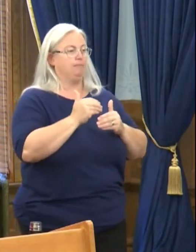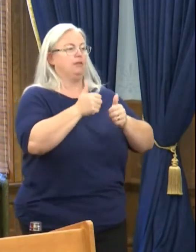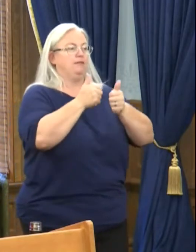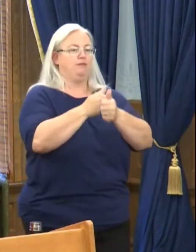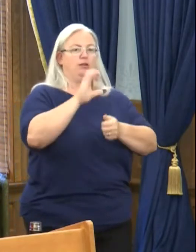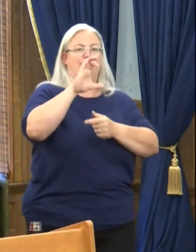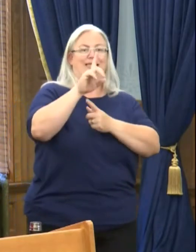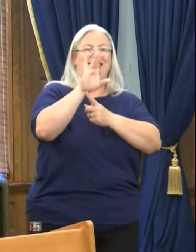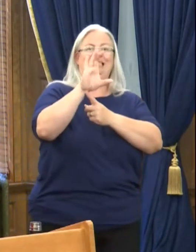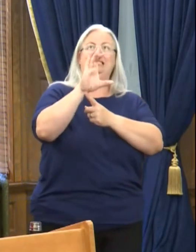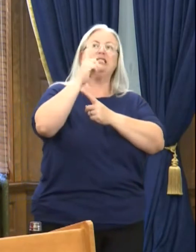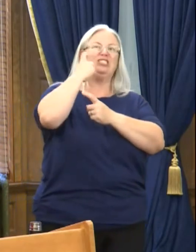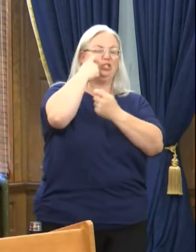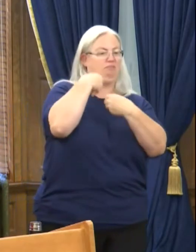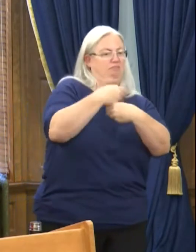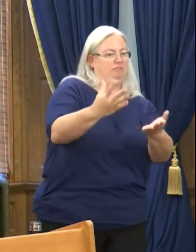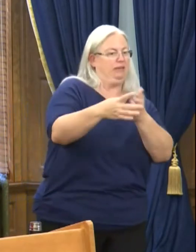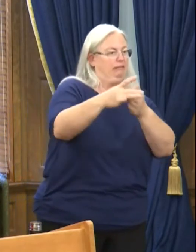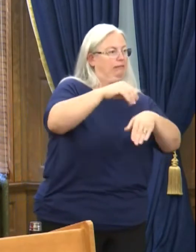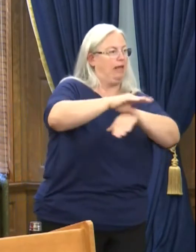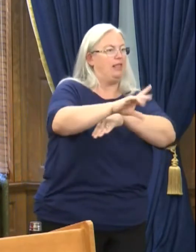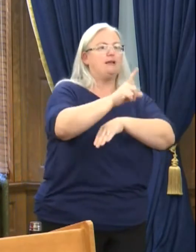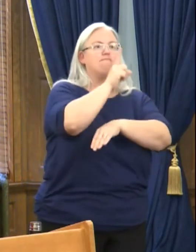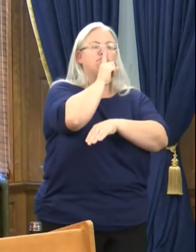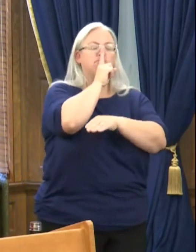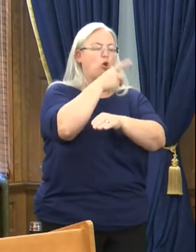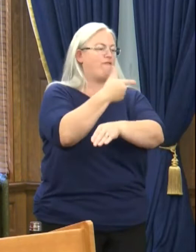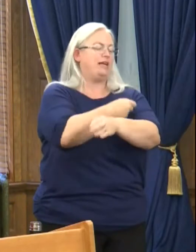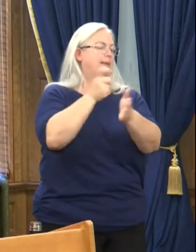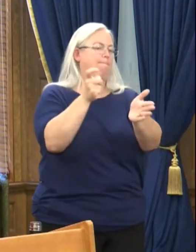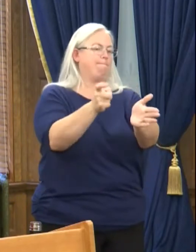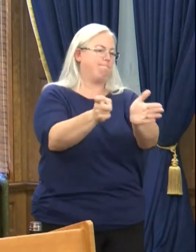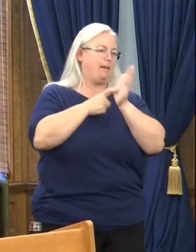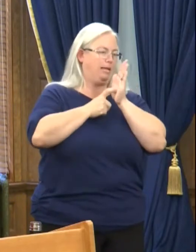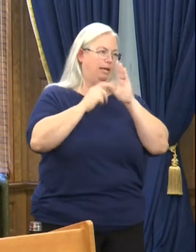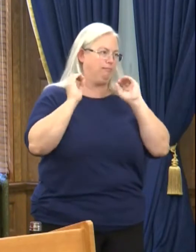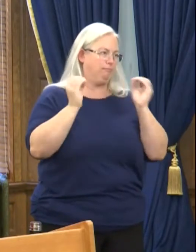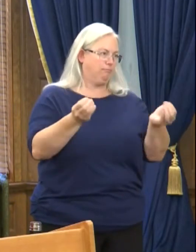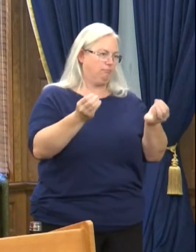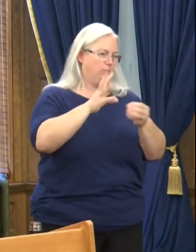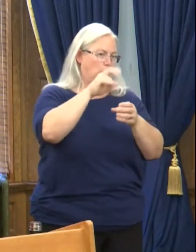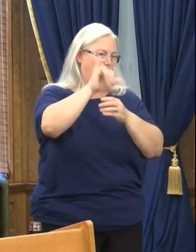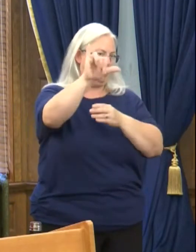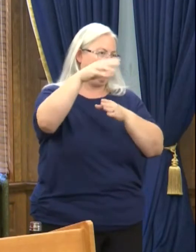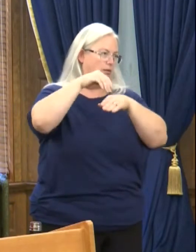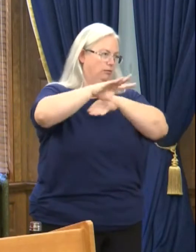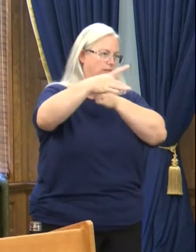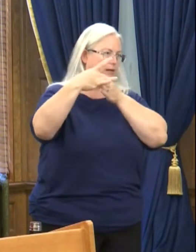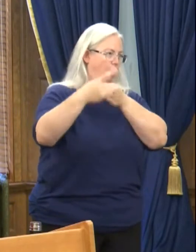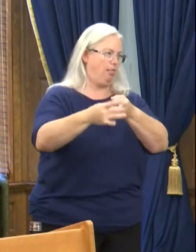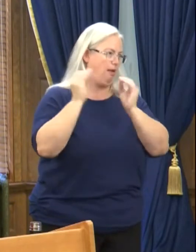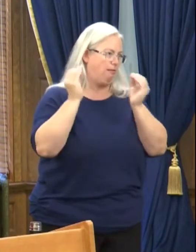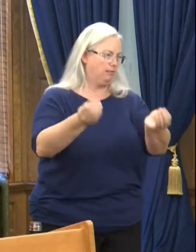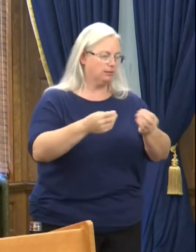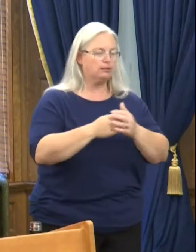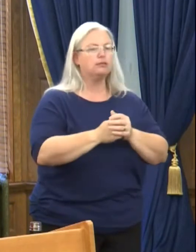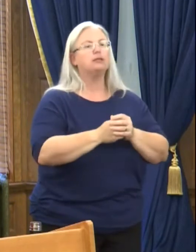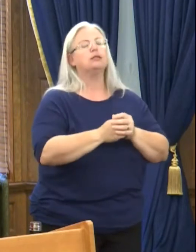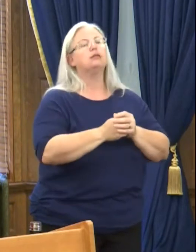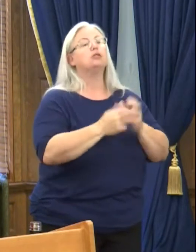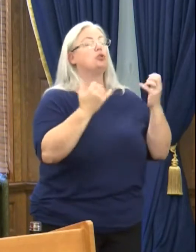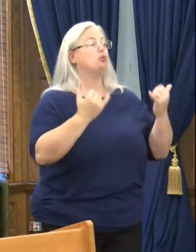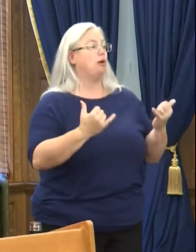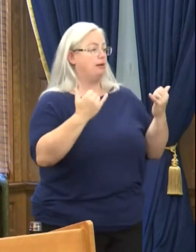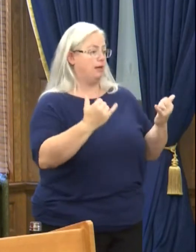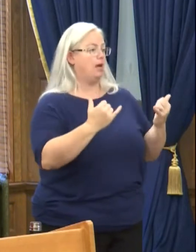just came out with these guidelines yesterday. There was no vaccine mandate within that. Those guidelines. So right